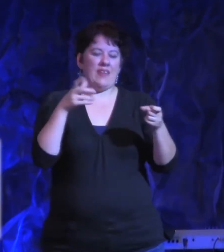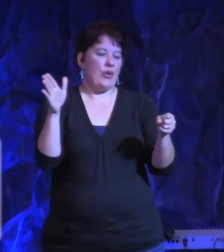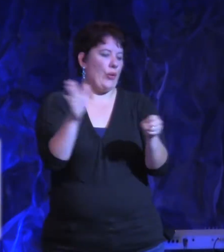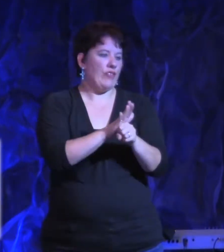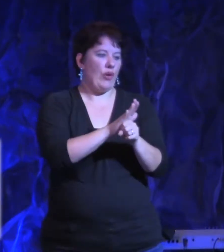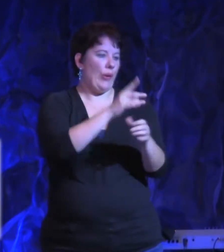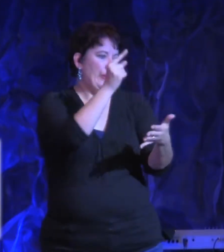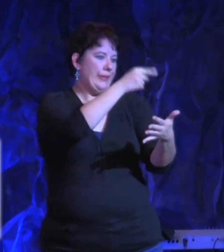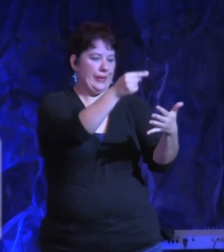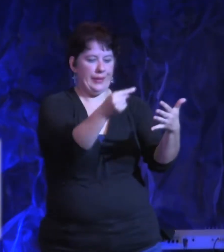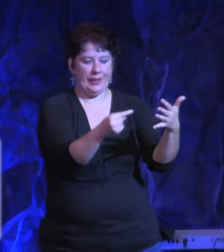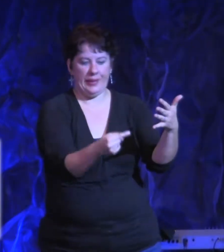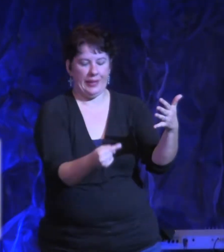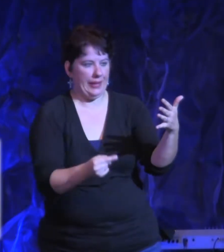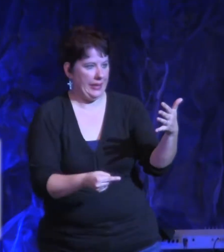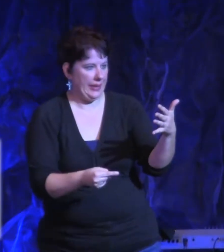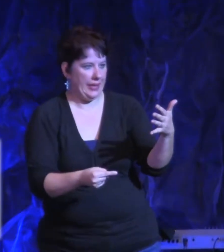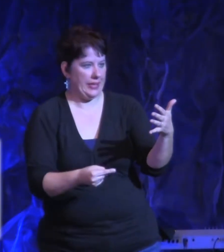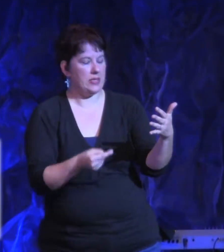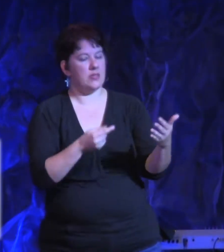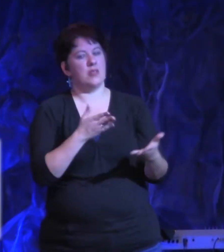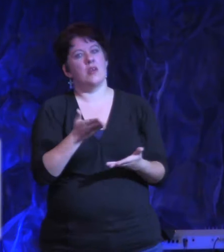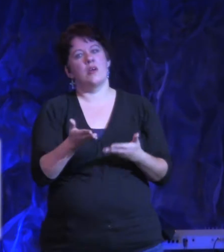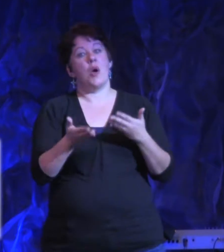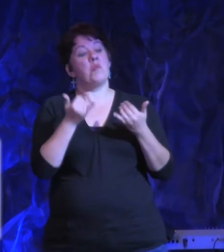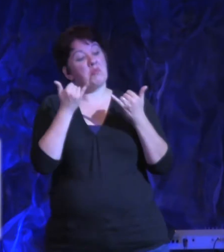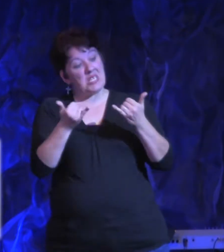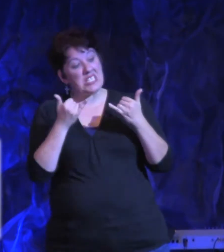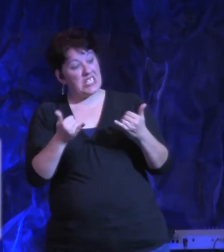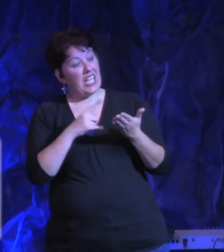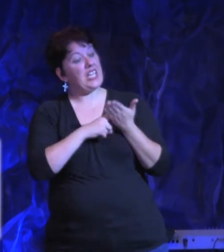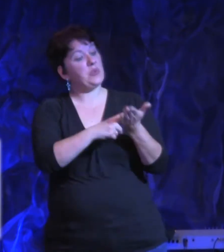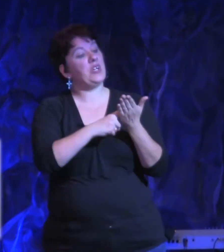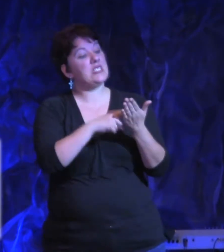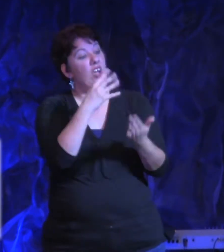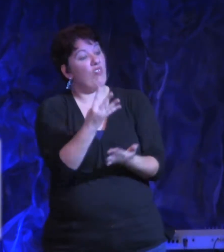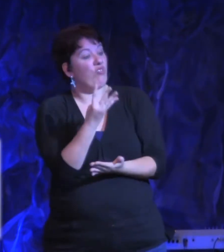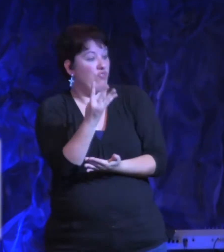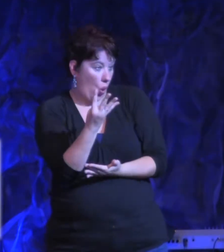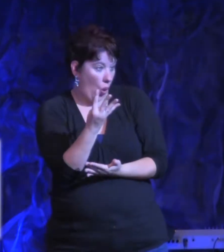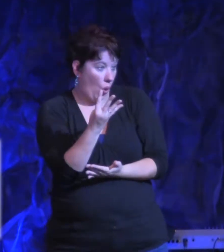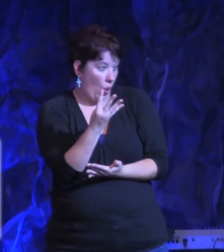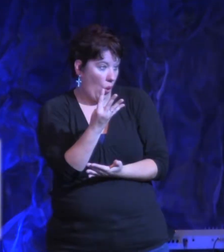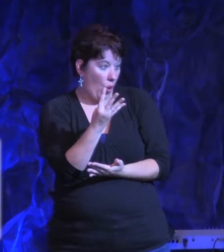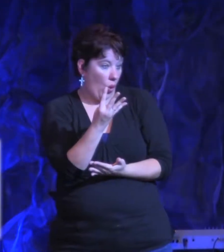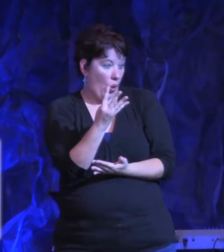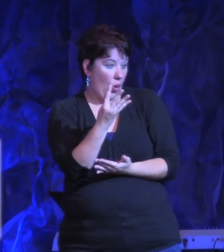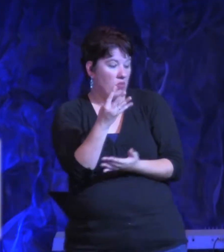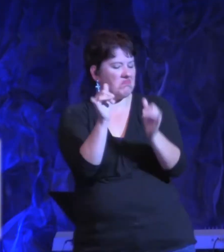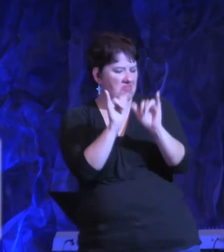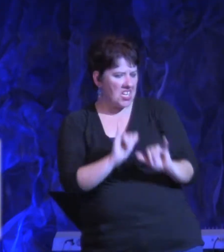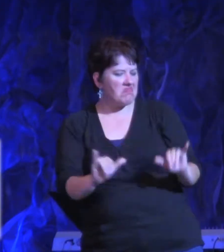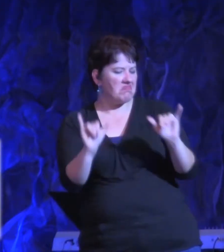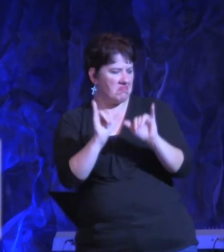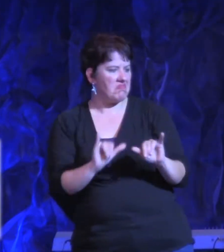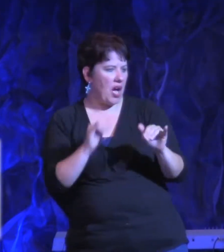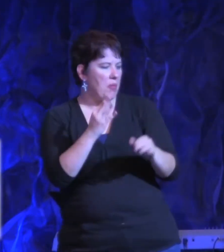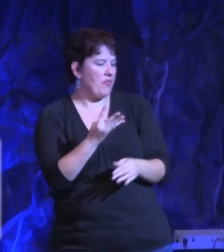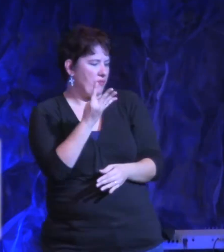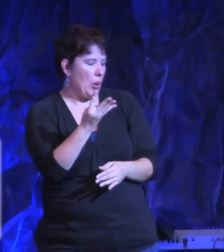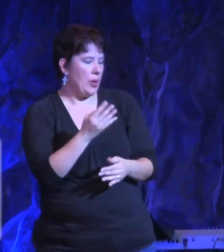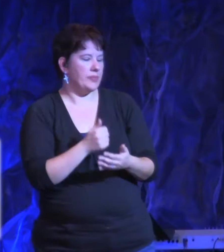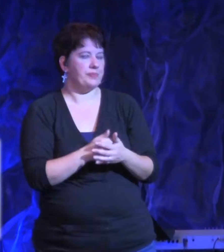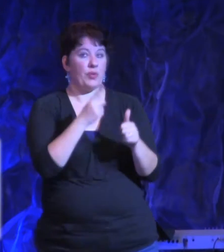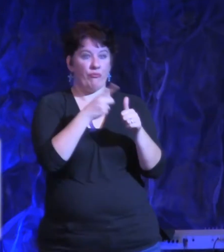four here this morning that I think could be a barrier that you and I are dealing with on a daily basis.